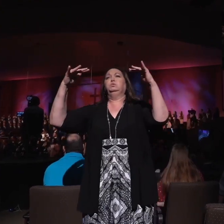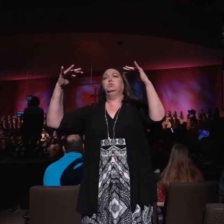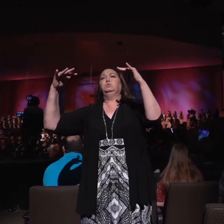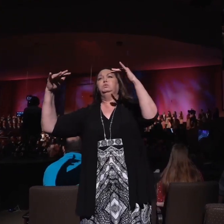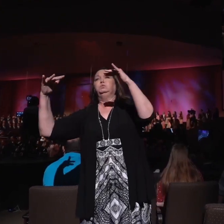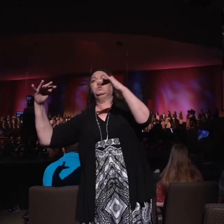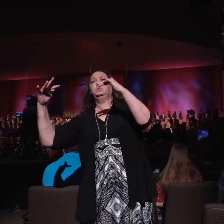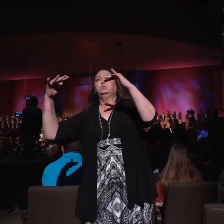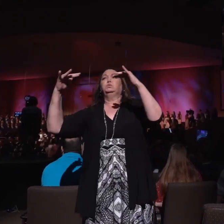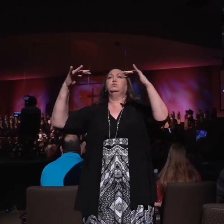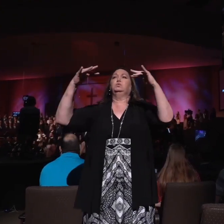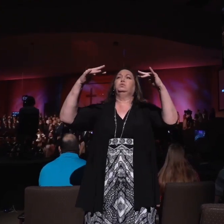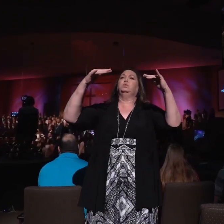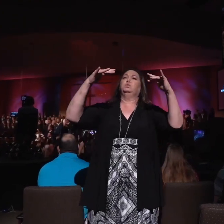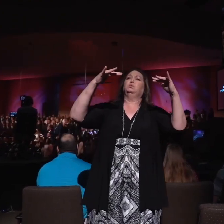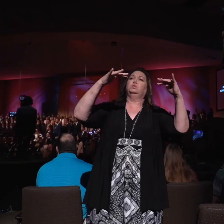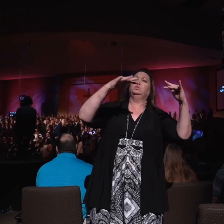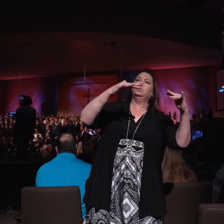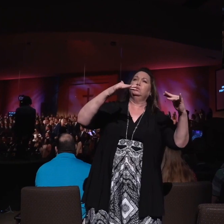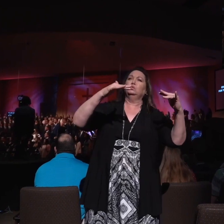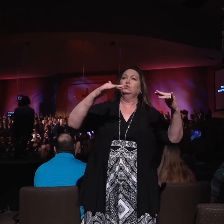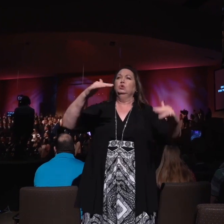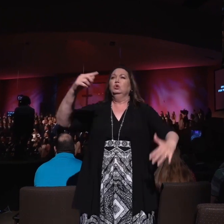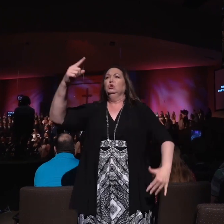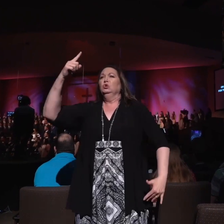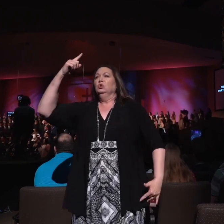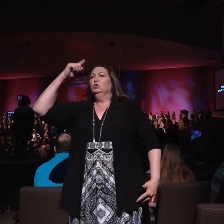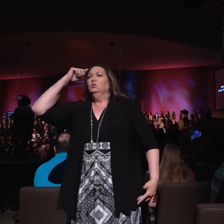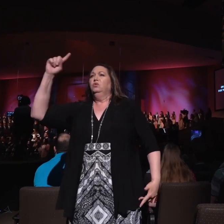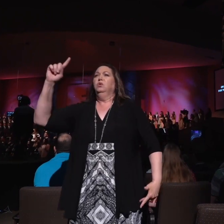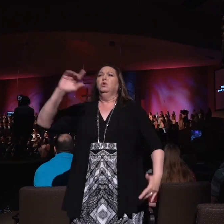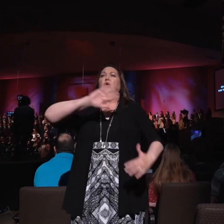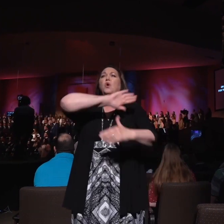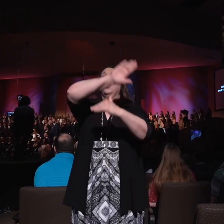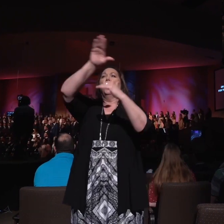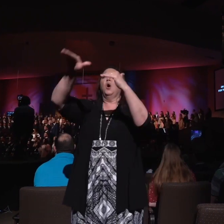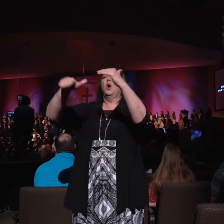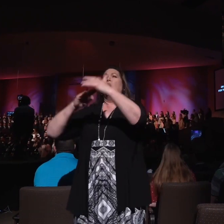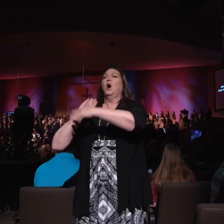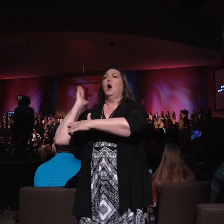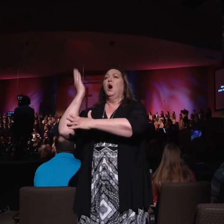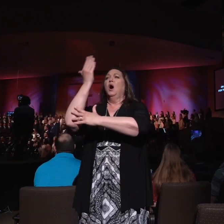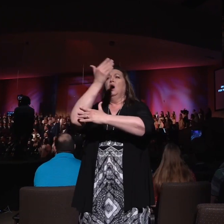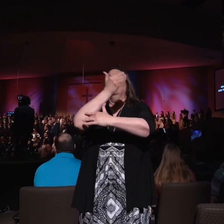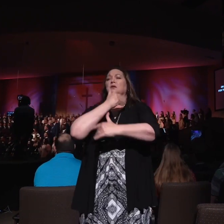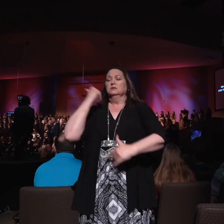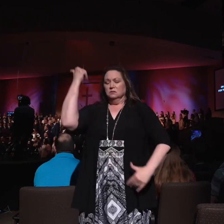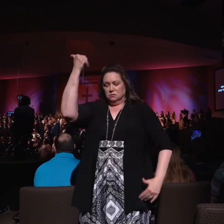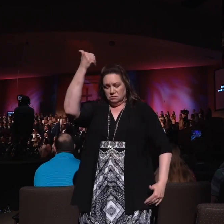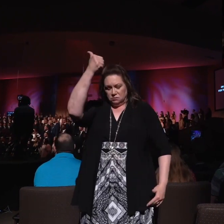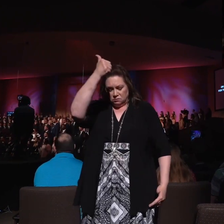For the day the man stole for his